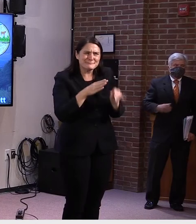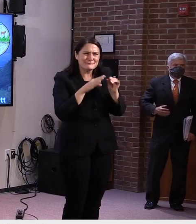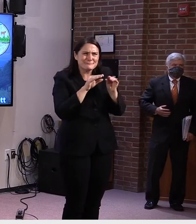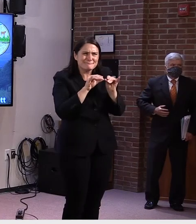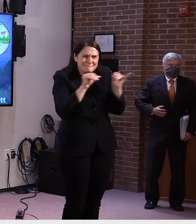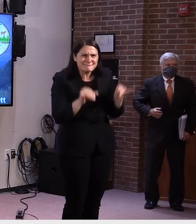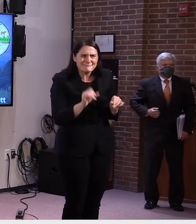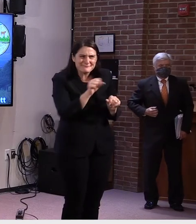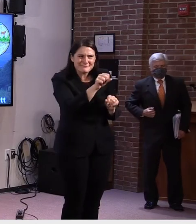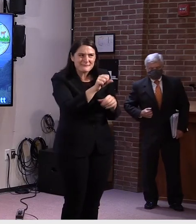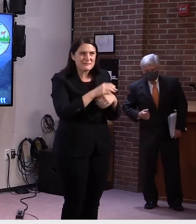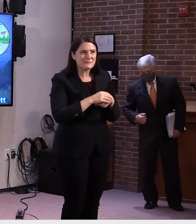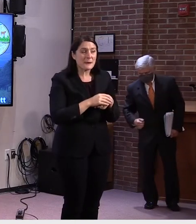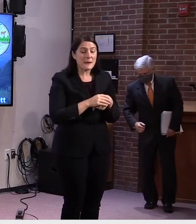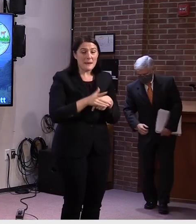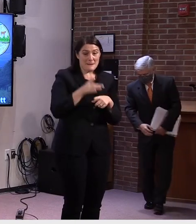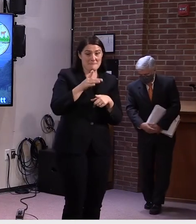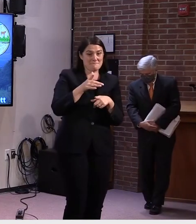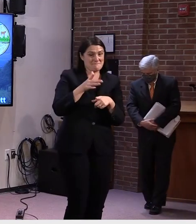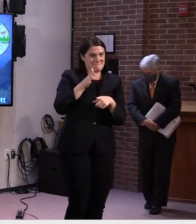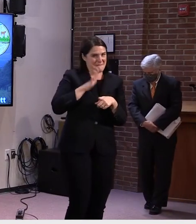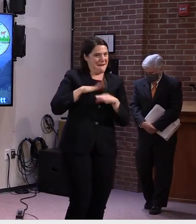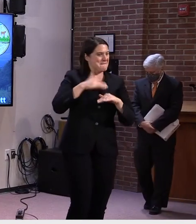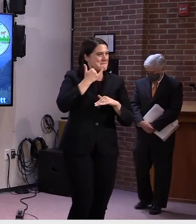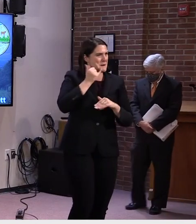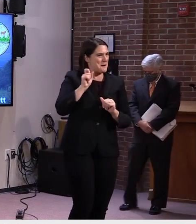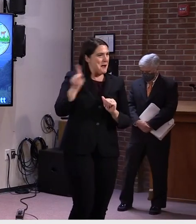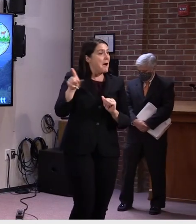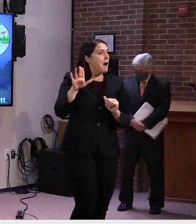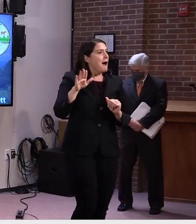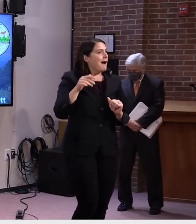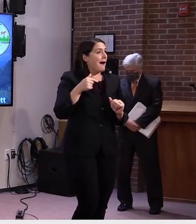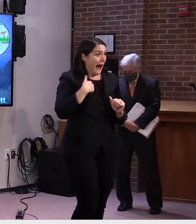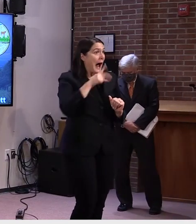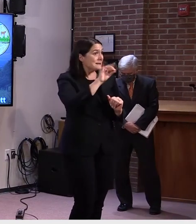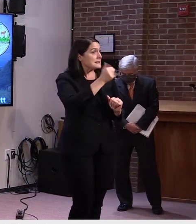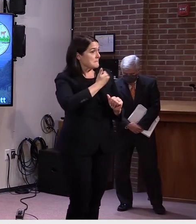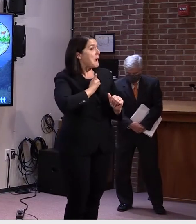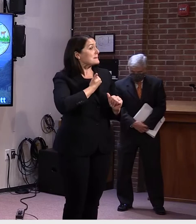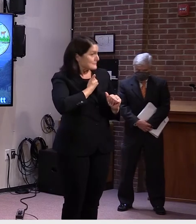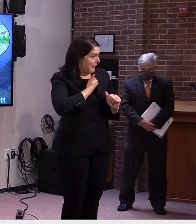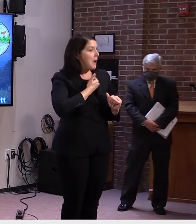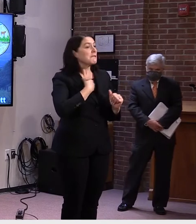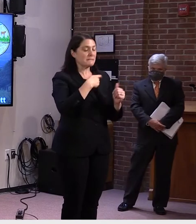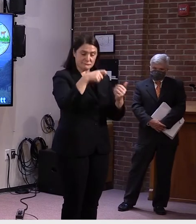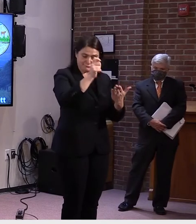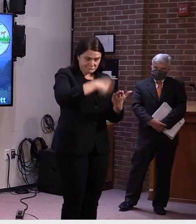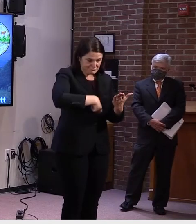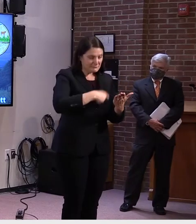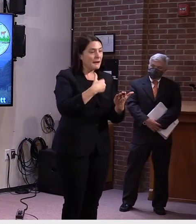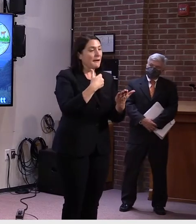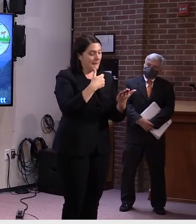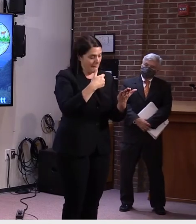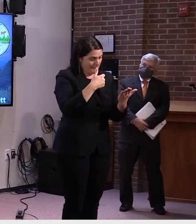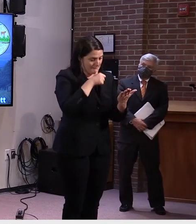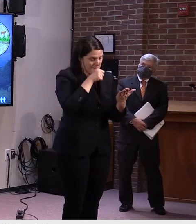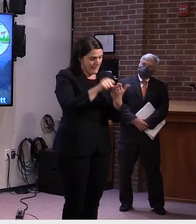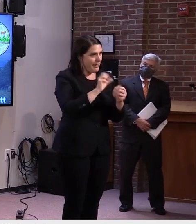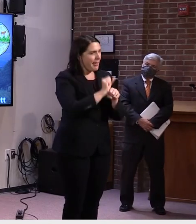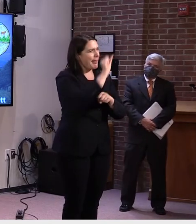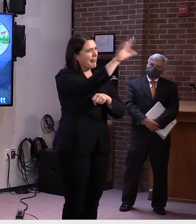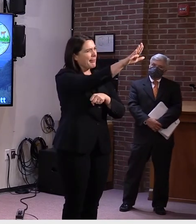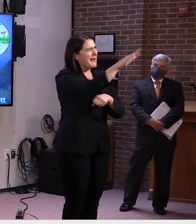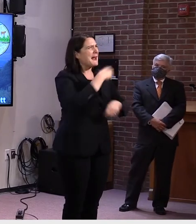signed, I did mail in a ballot myself and my wife and, and, um, I didn't know whether I actually signed the outside of the